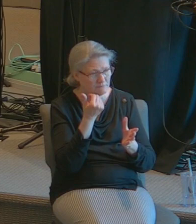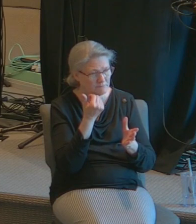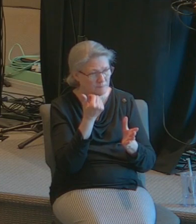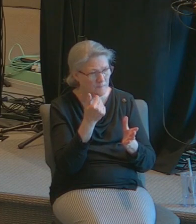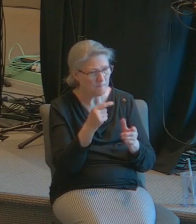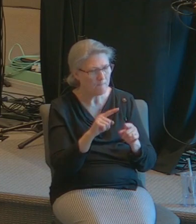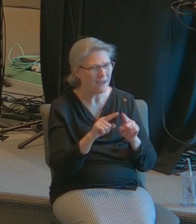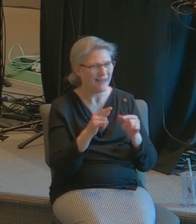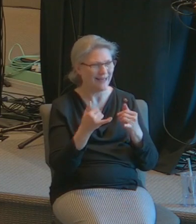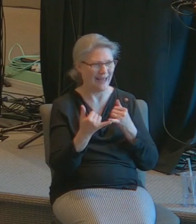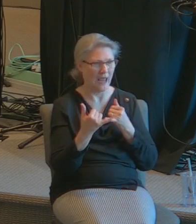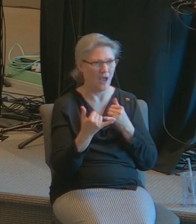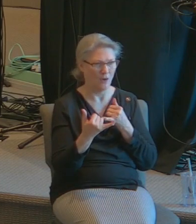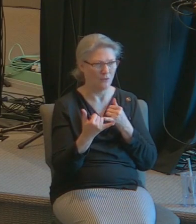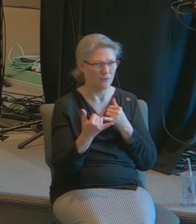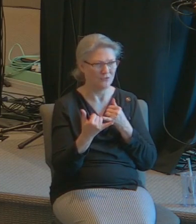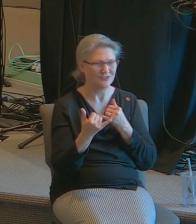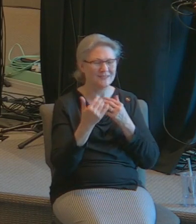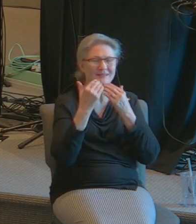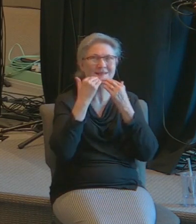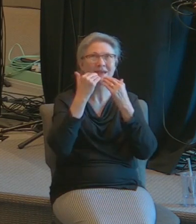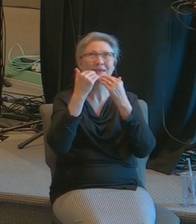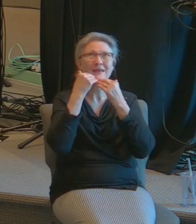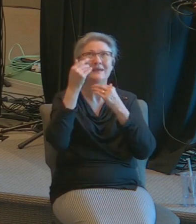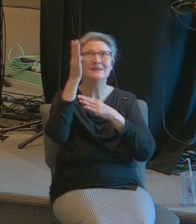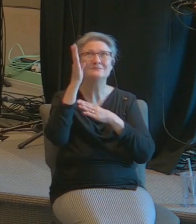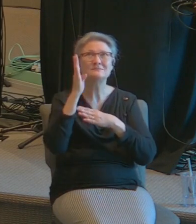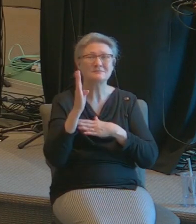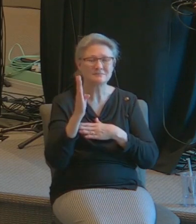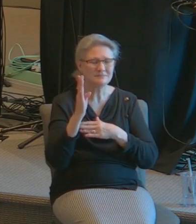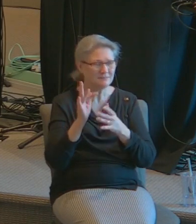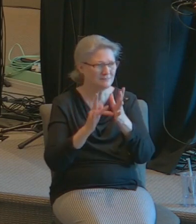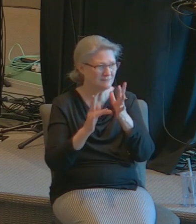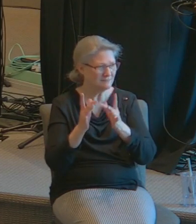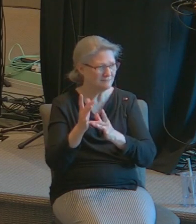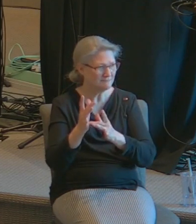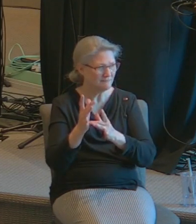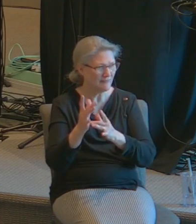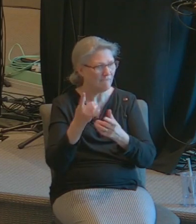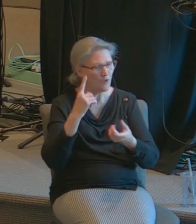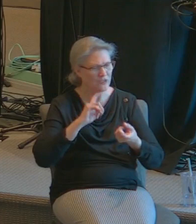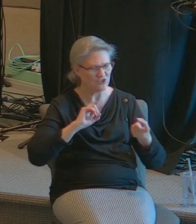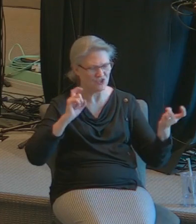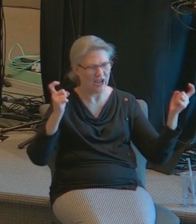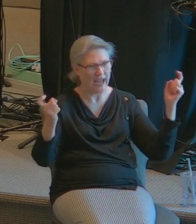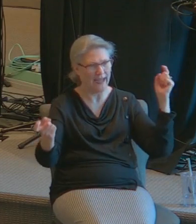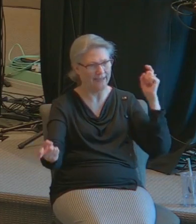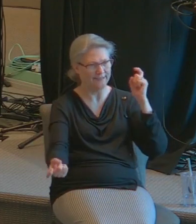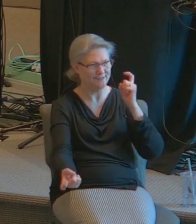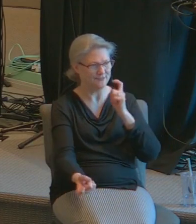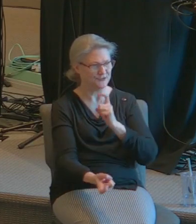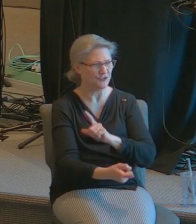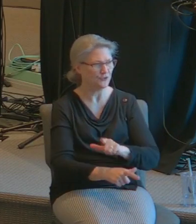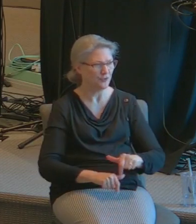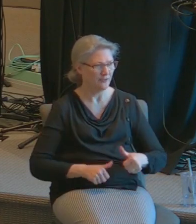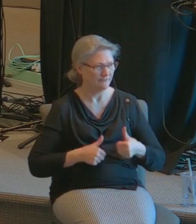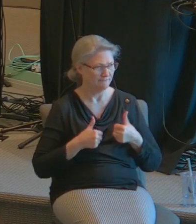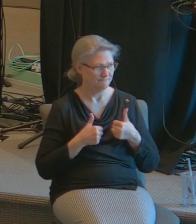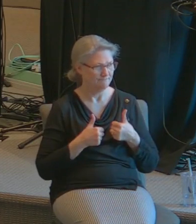but now she's given thanksgiving to the lord for the transformation that she had made